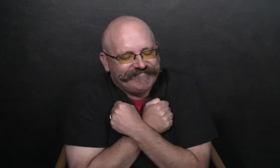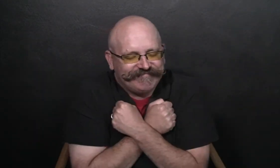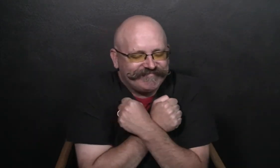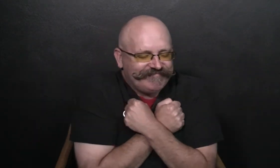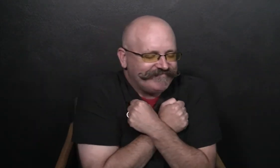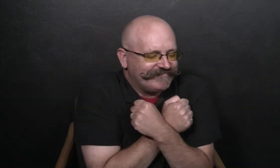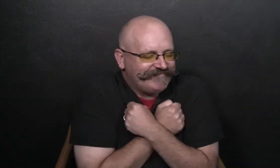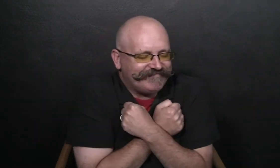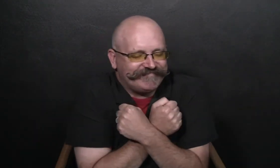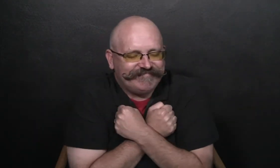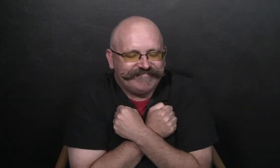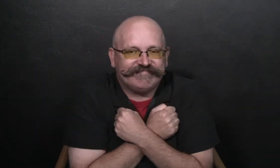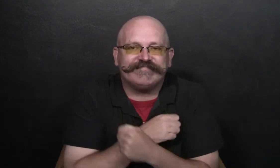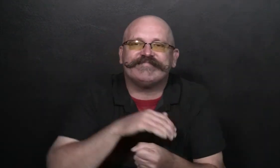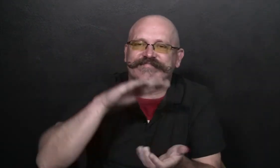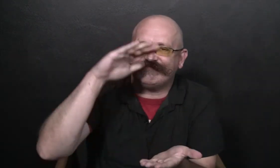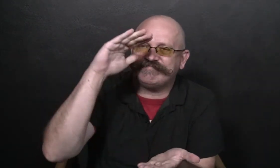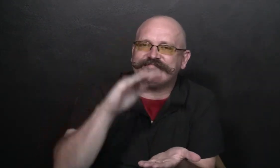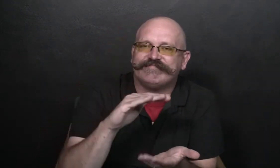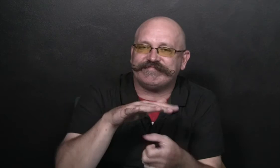They thought about when